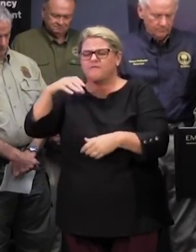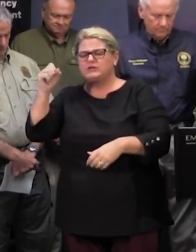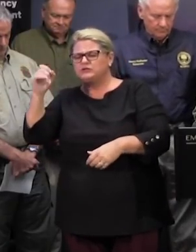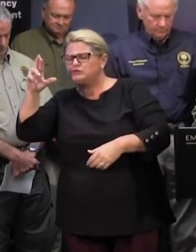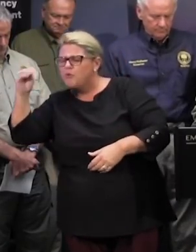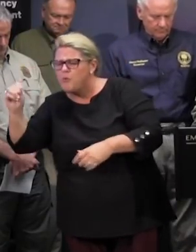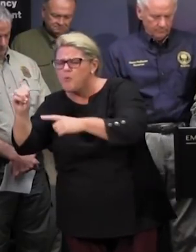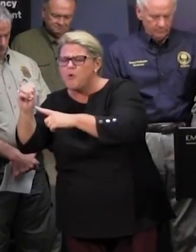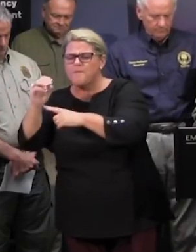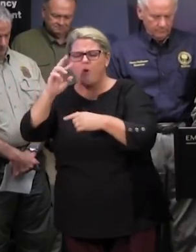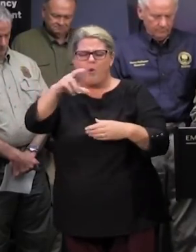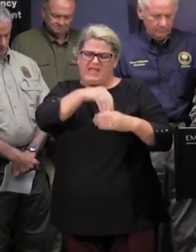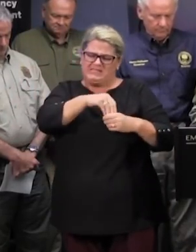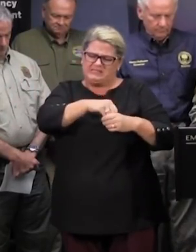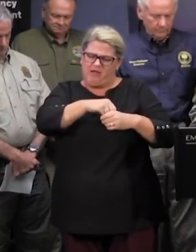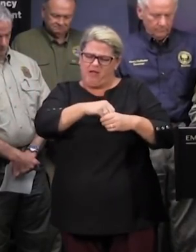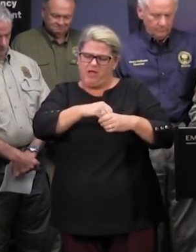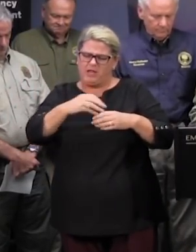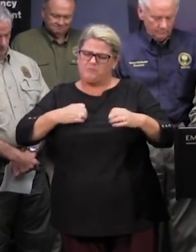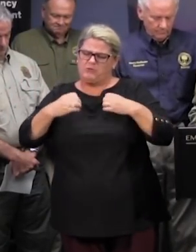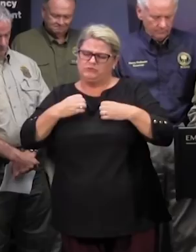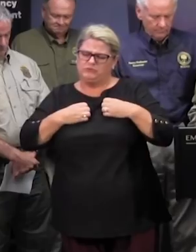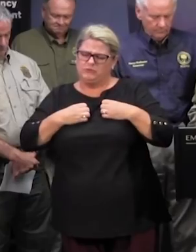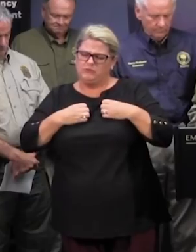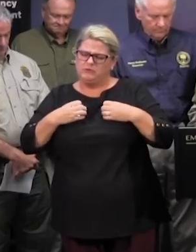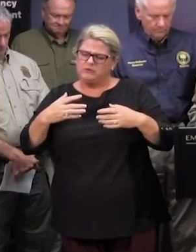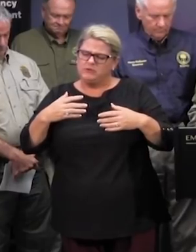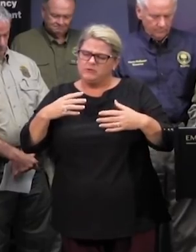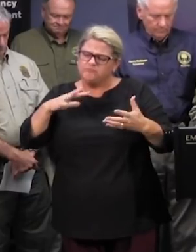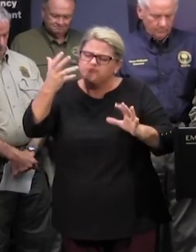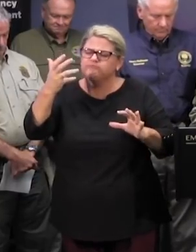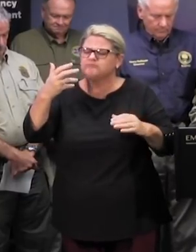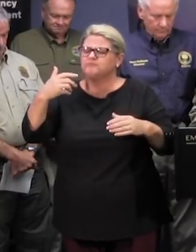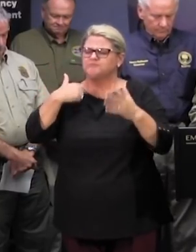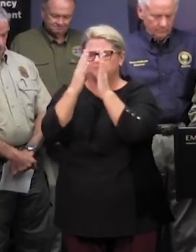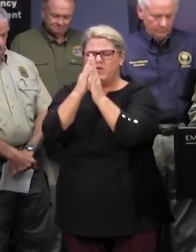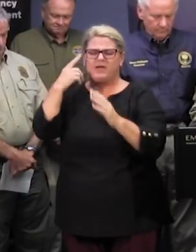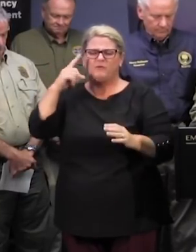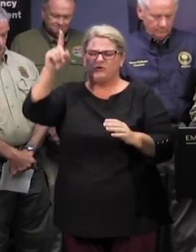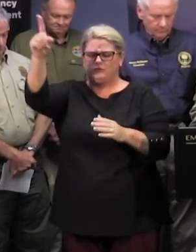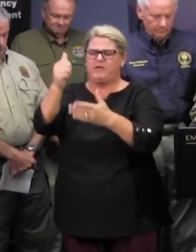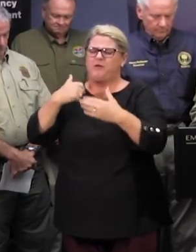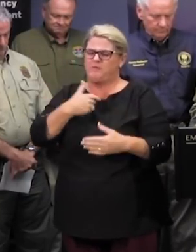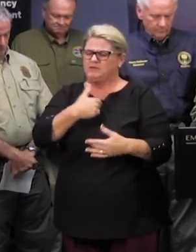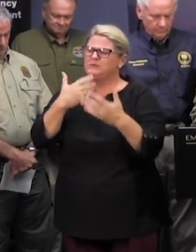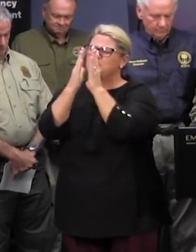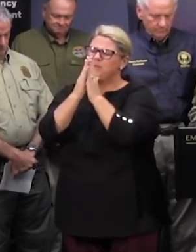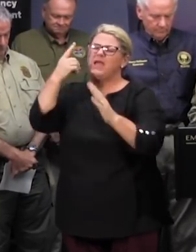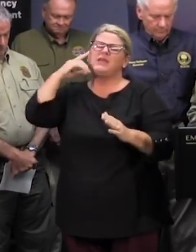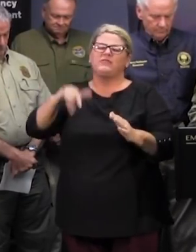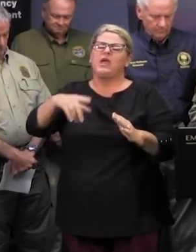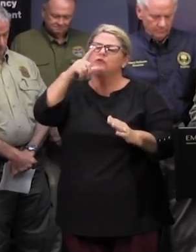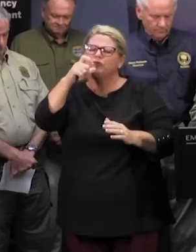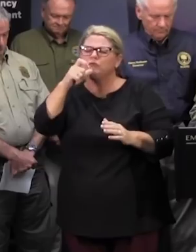or a spiritual one we need you so today even those that have suffered loss i pray now that you will dry